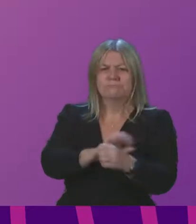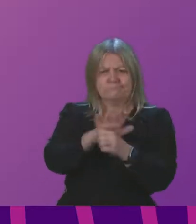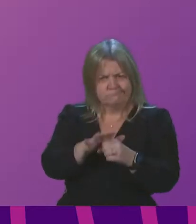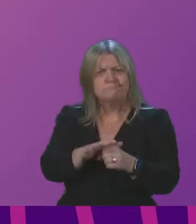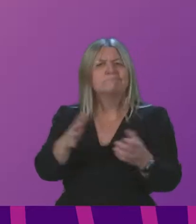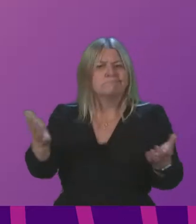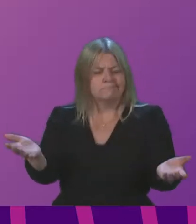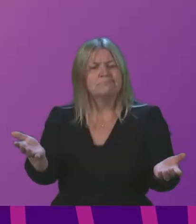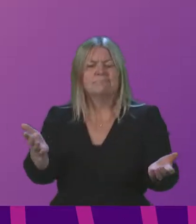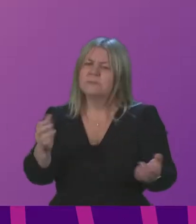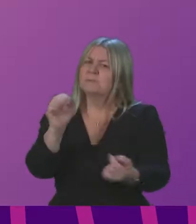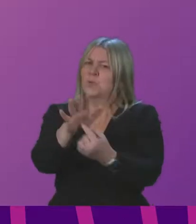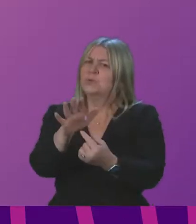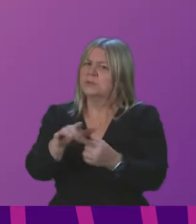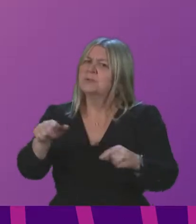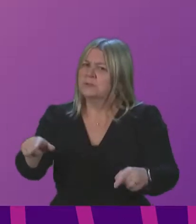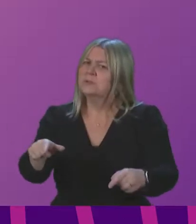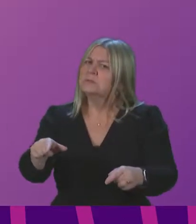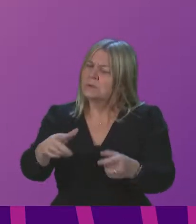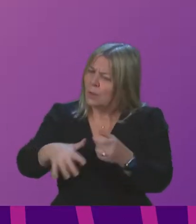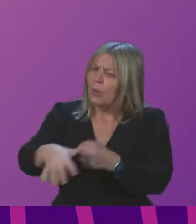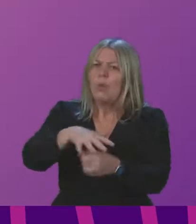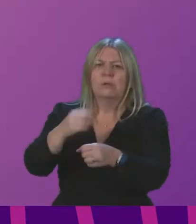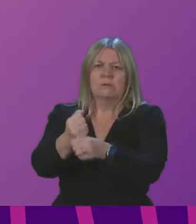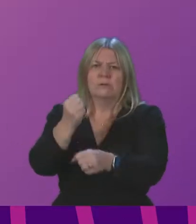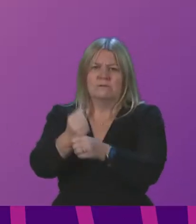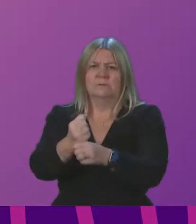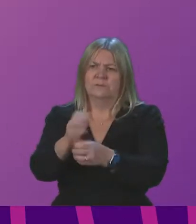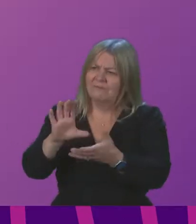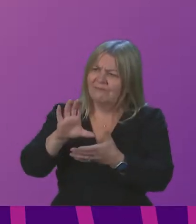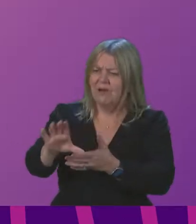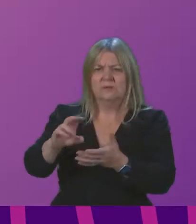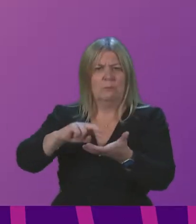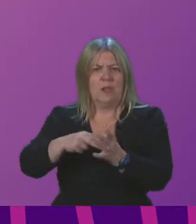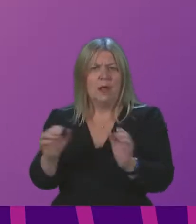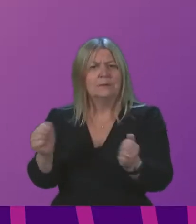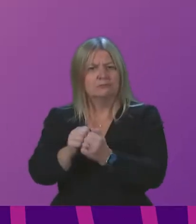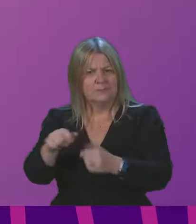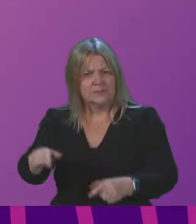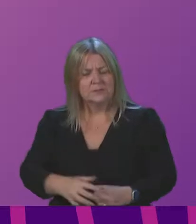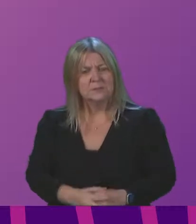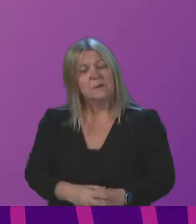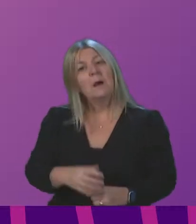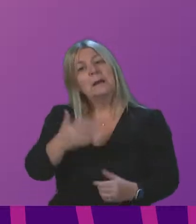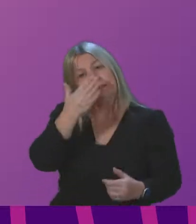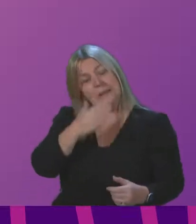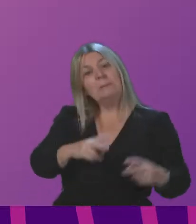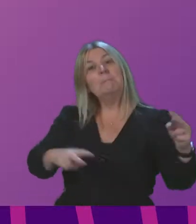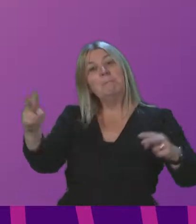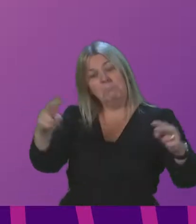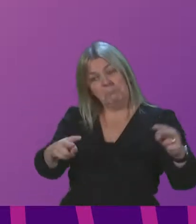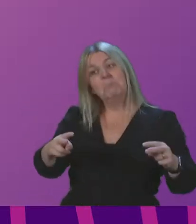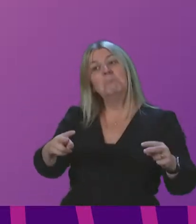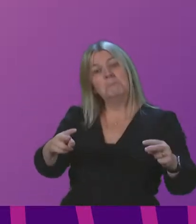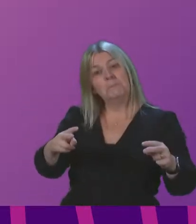It is therefore an important aspect of local government funding arrangements. Different views were presented to the committee